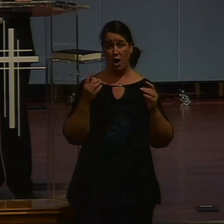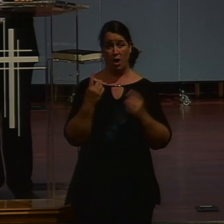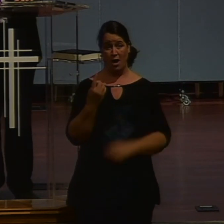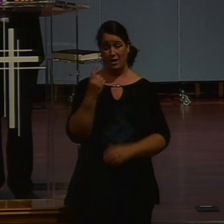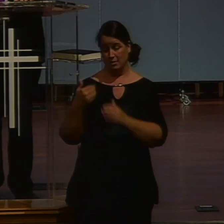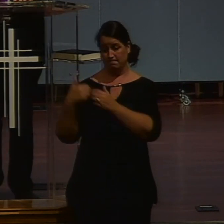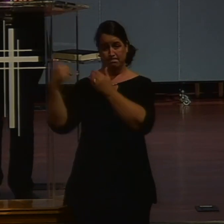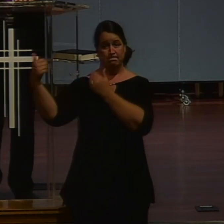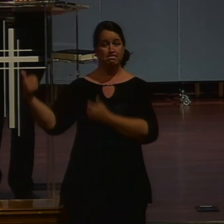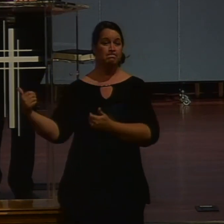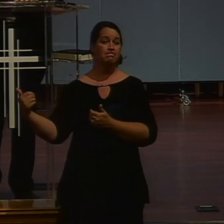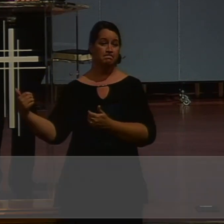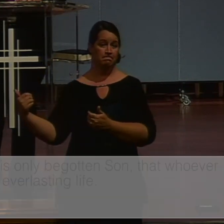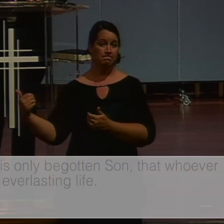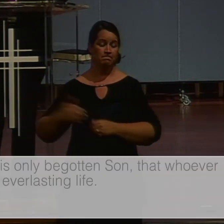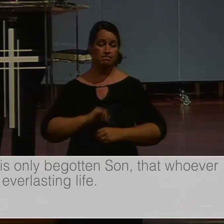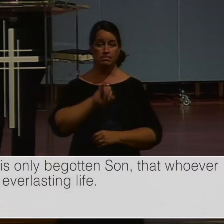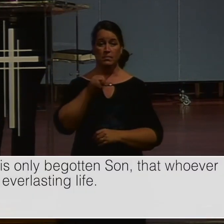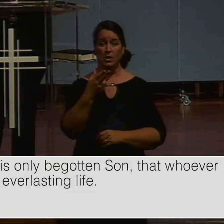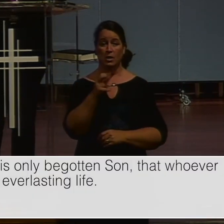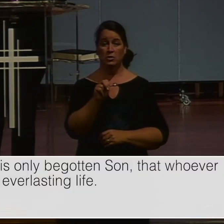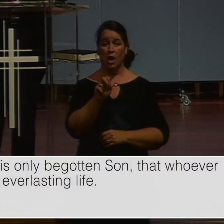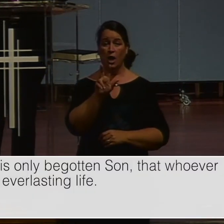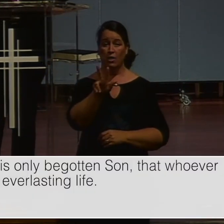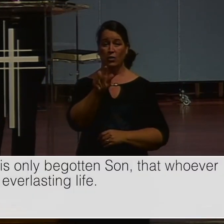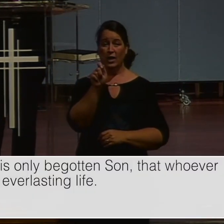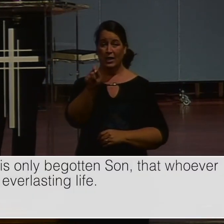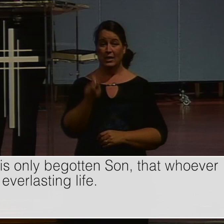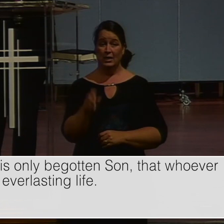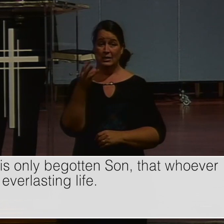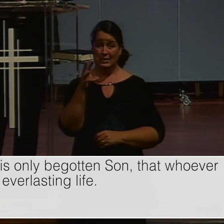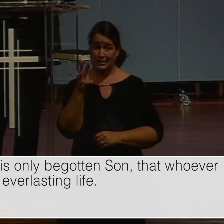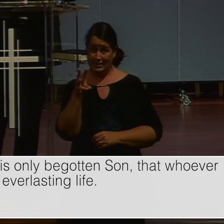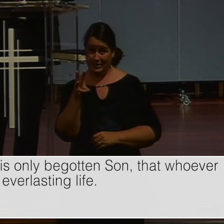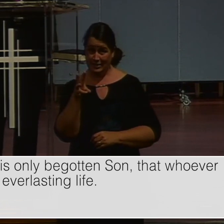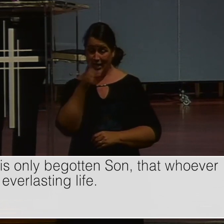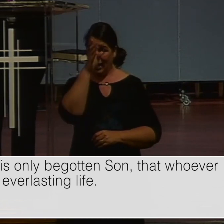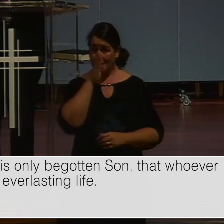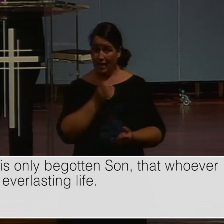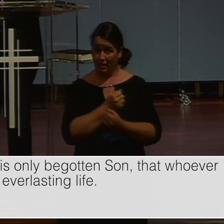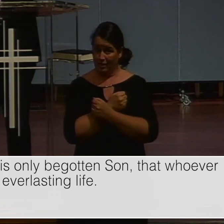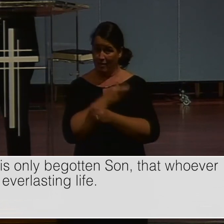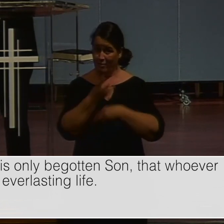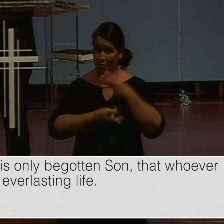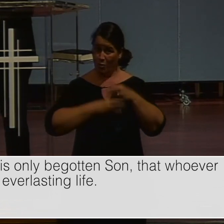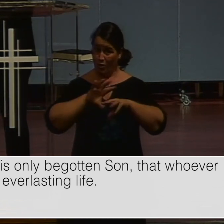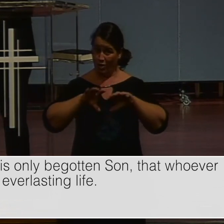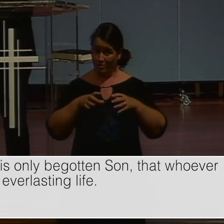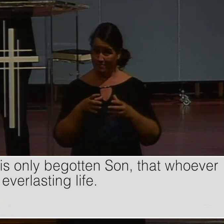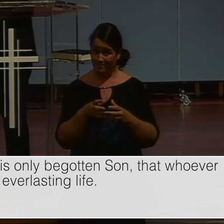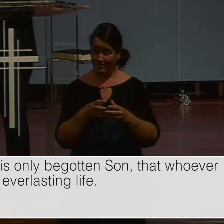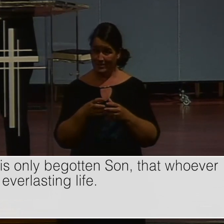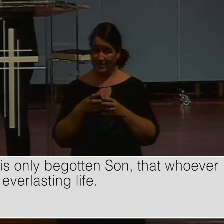it all goes back to John 3 16. For God so loved the world that he gave his only begotten son.